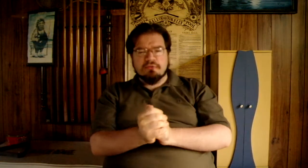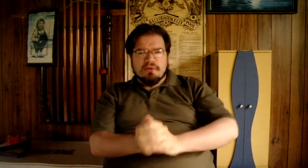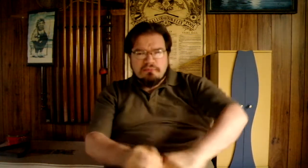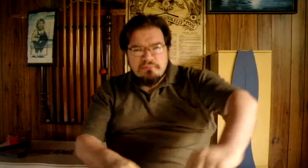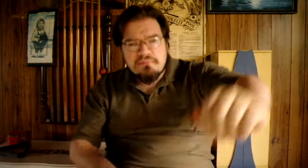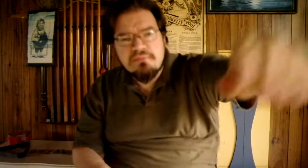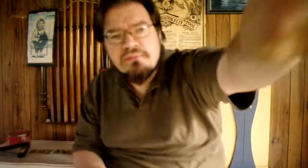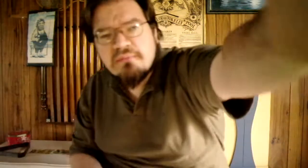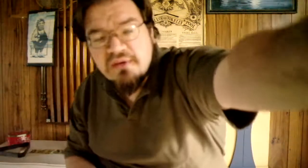one and good luck.